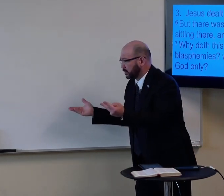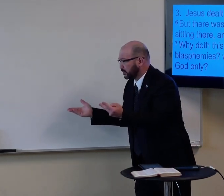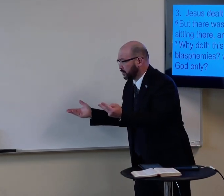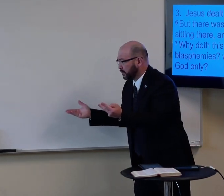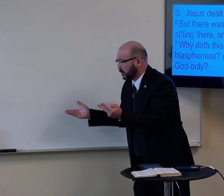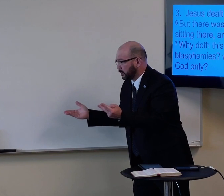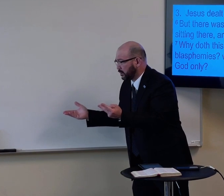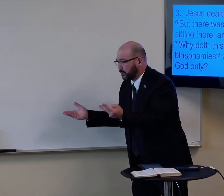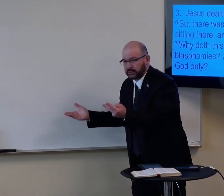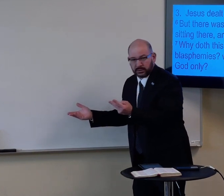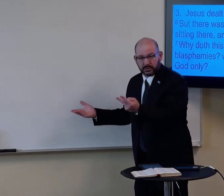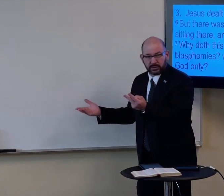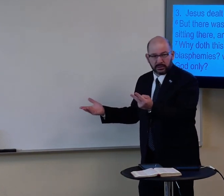blasphemy, it has two meanings.